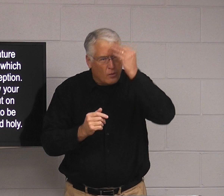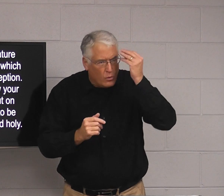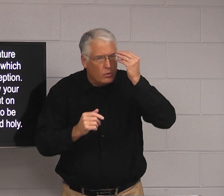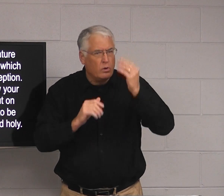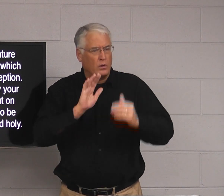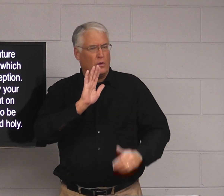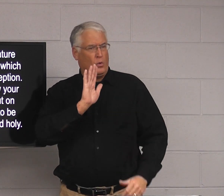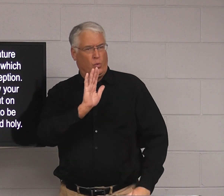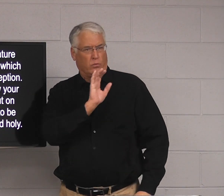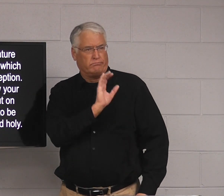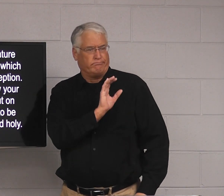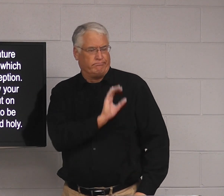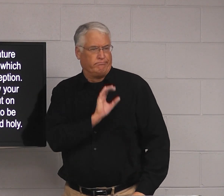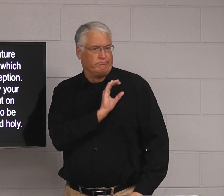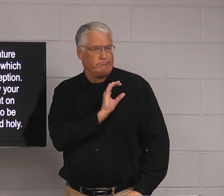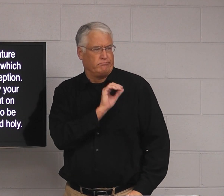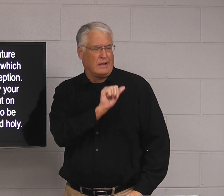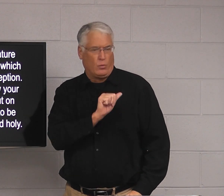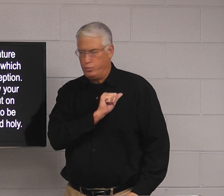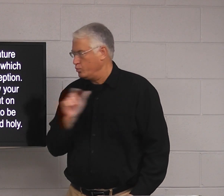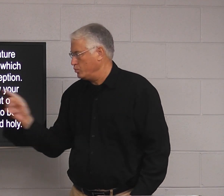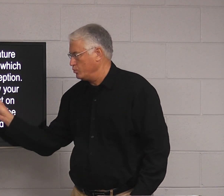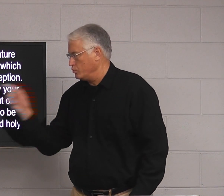and your attitudes, your character.